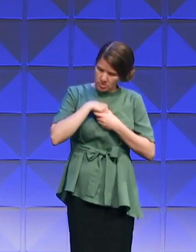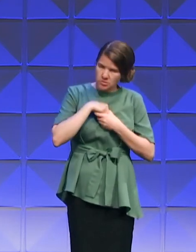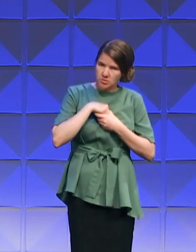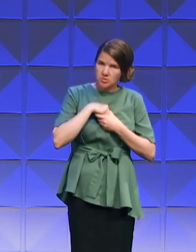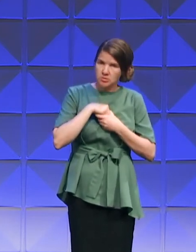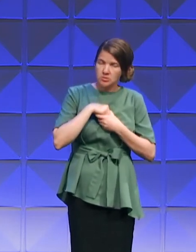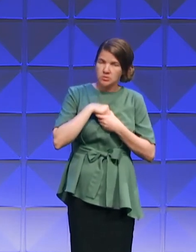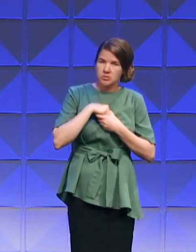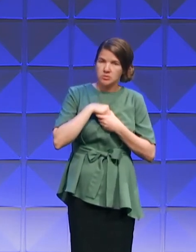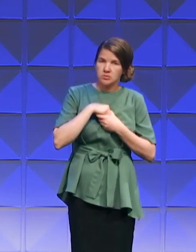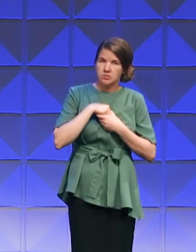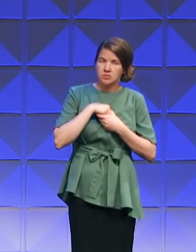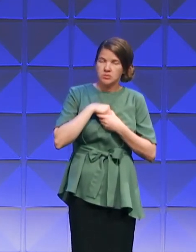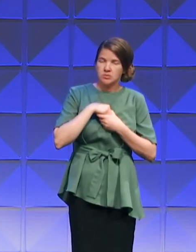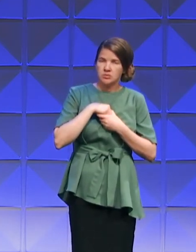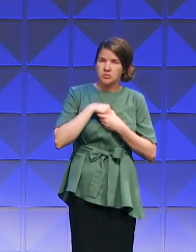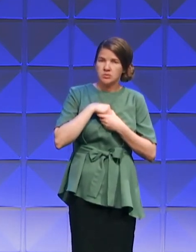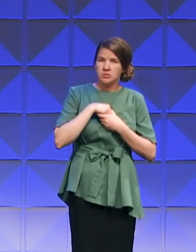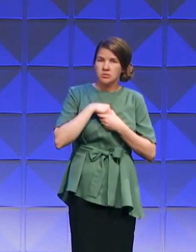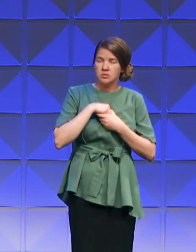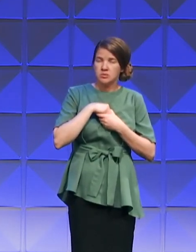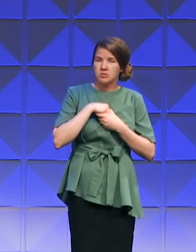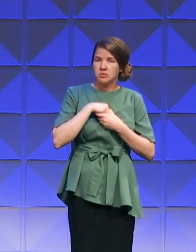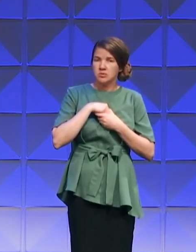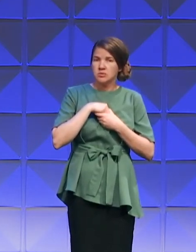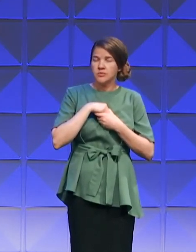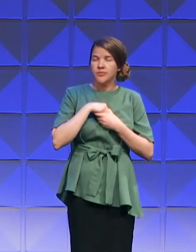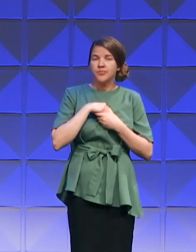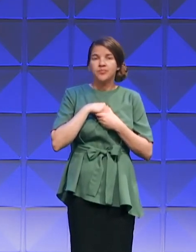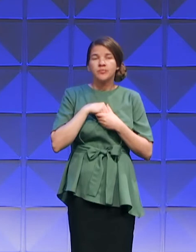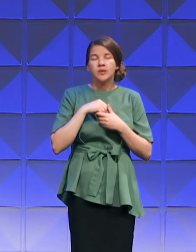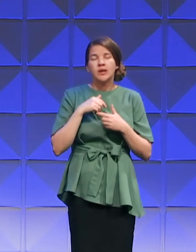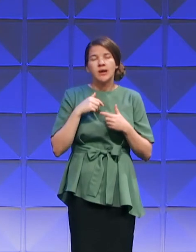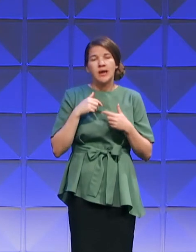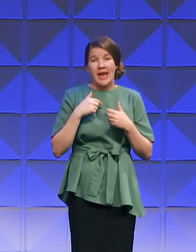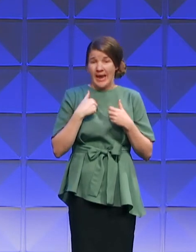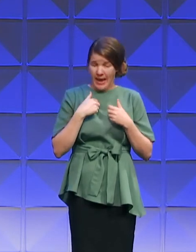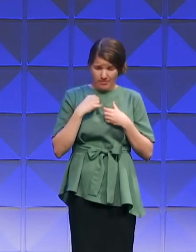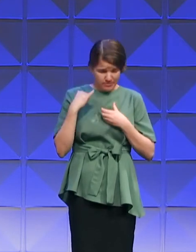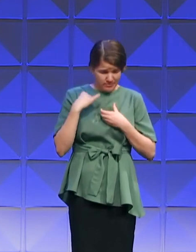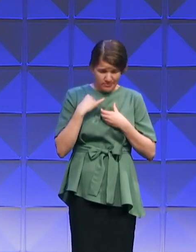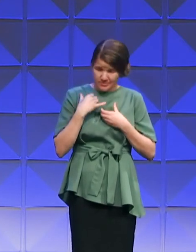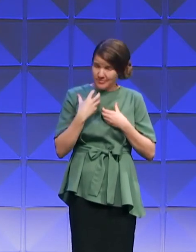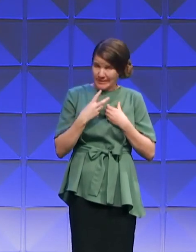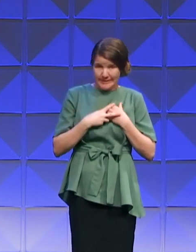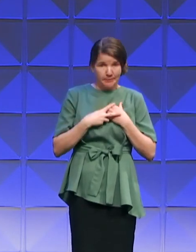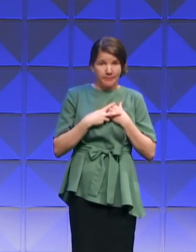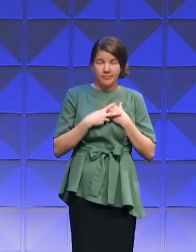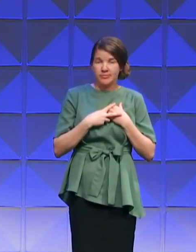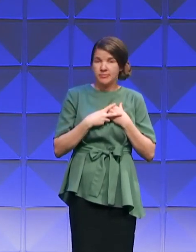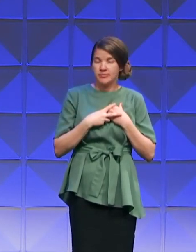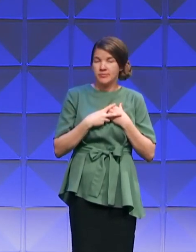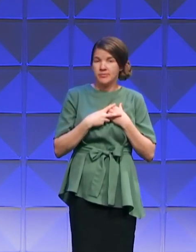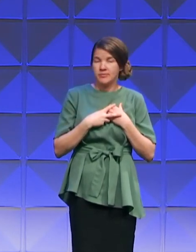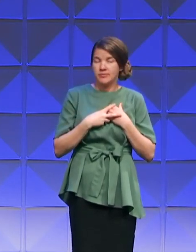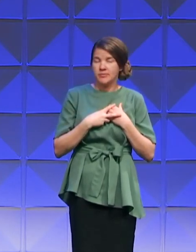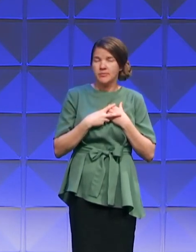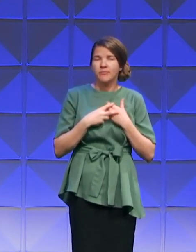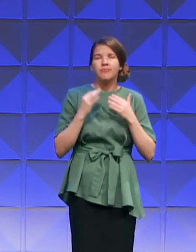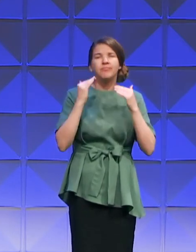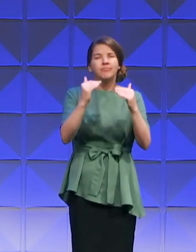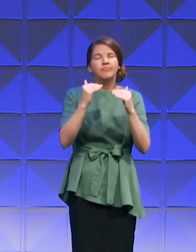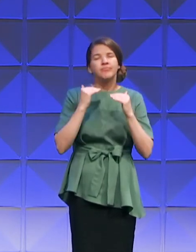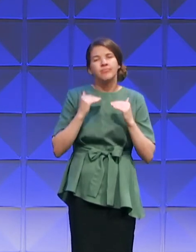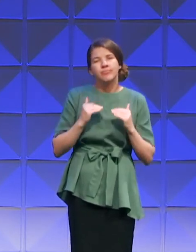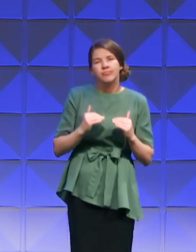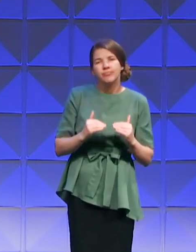vessel. God lives inside of here. And I'm going to keep him there. The next thing I want to talk about is